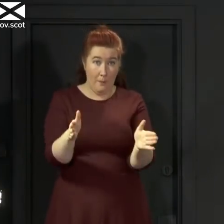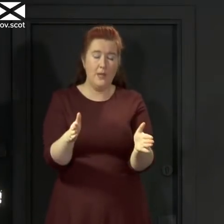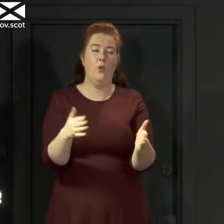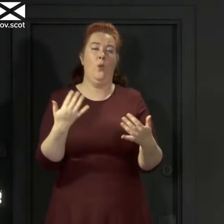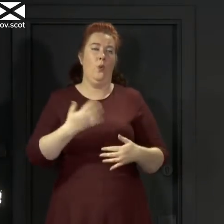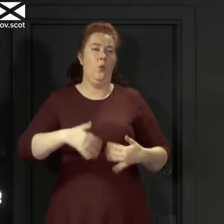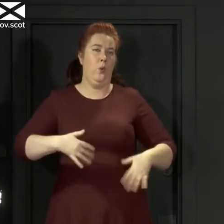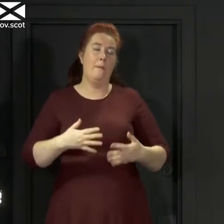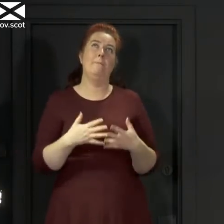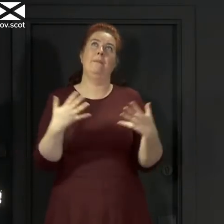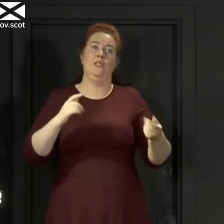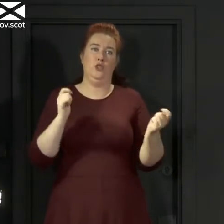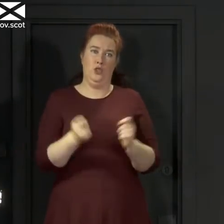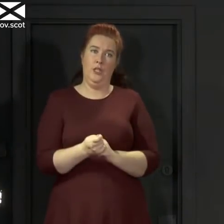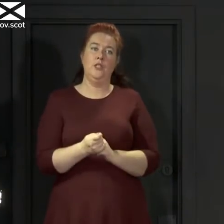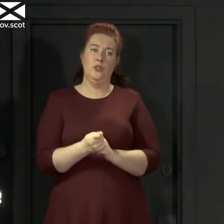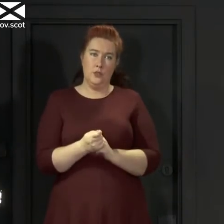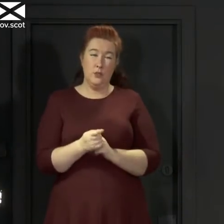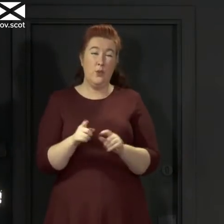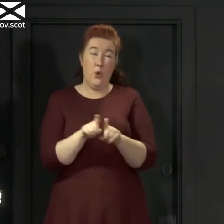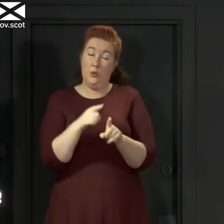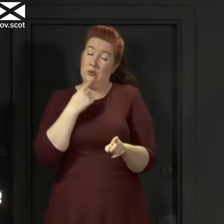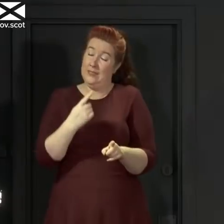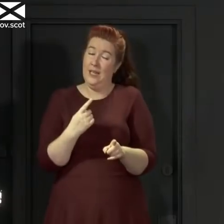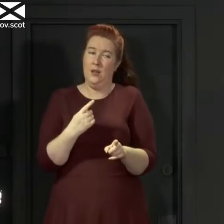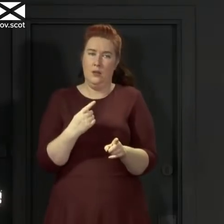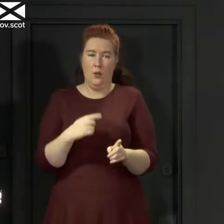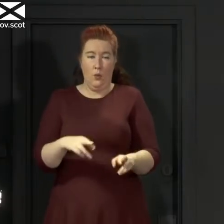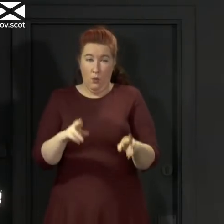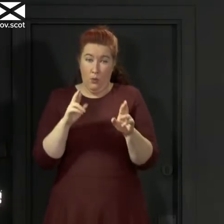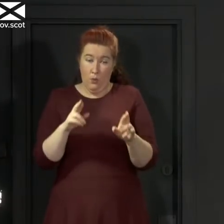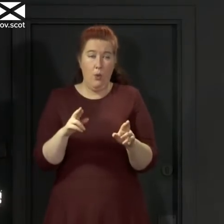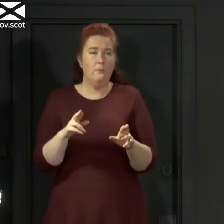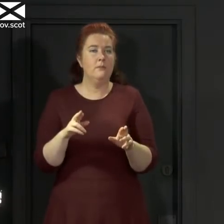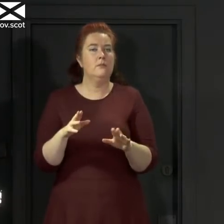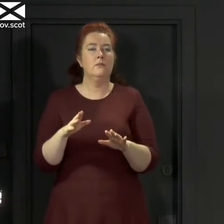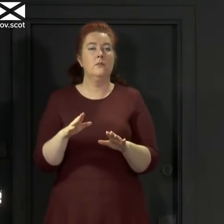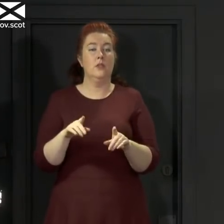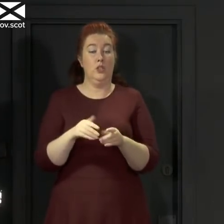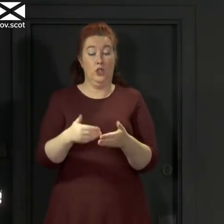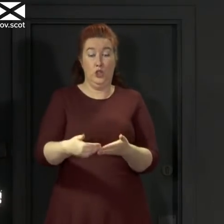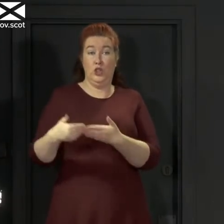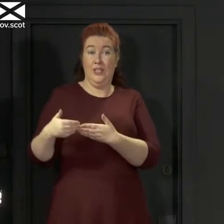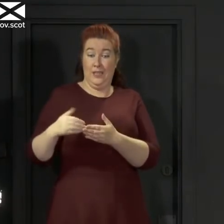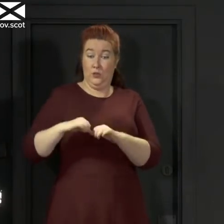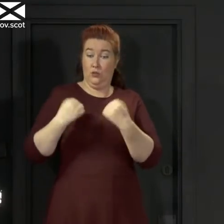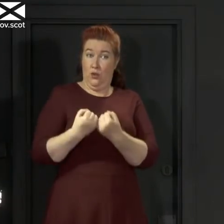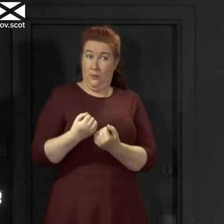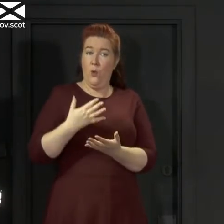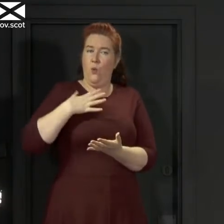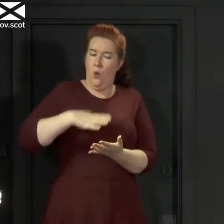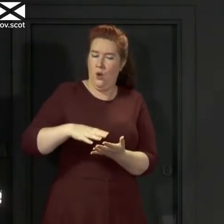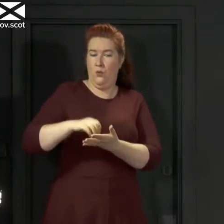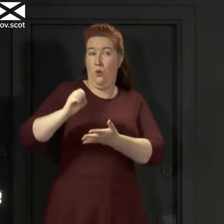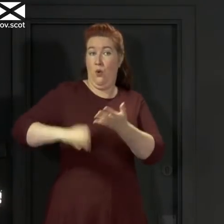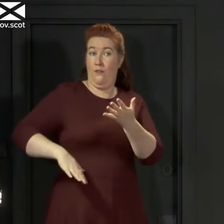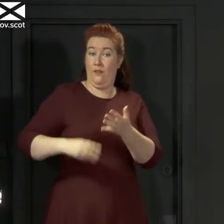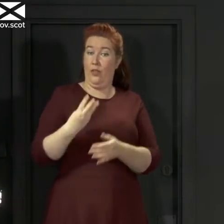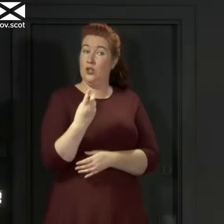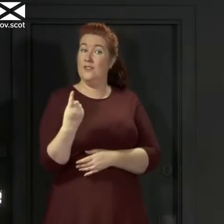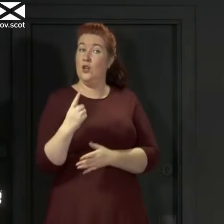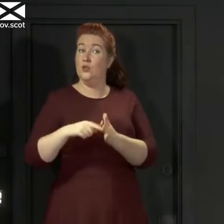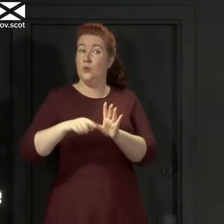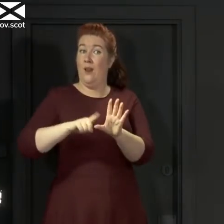we said already that if possible, we would like to remove the requirement for shielding from the 31st of July. And I'll say more